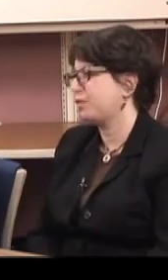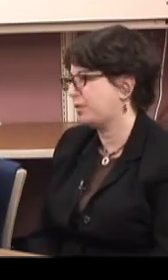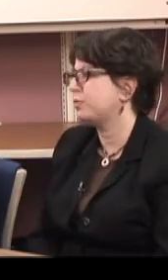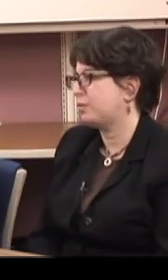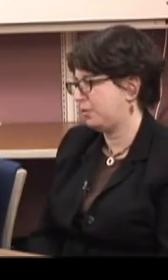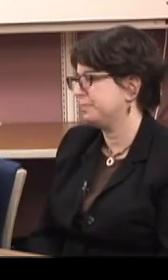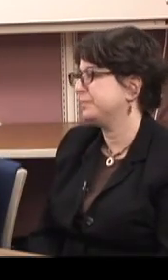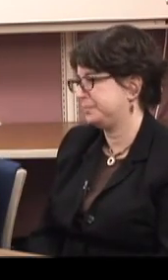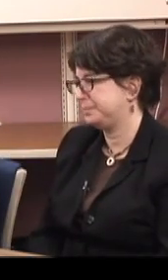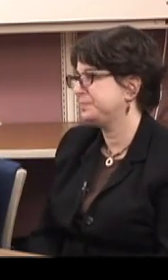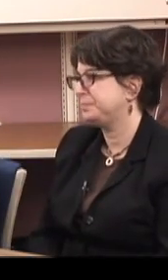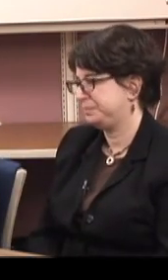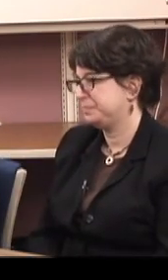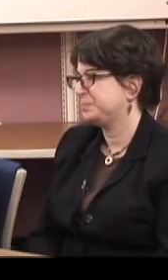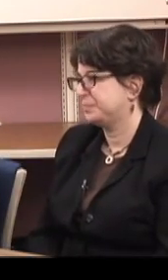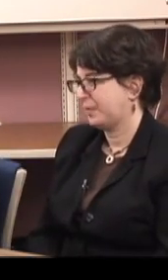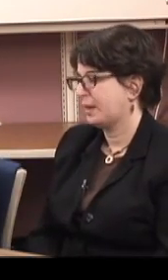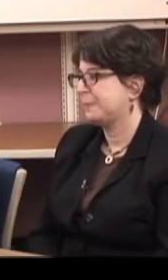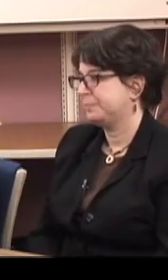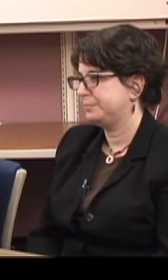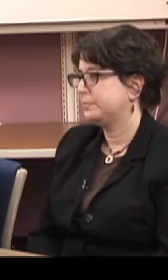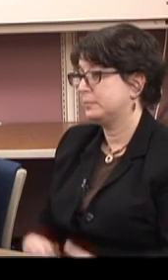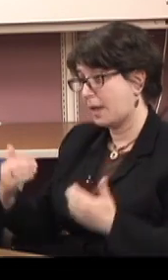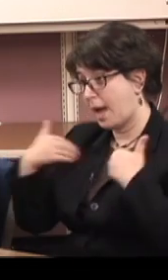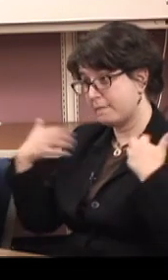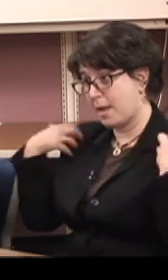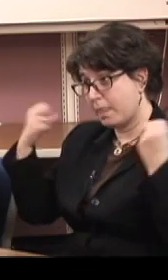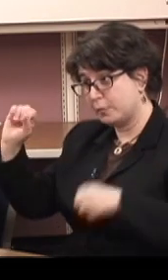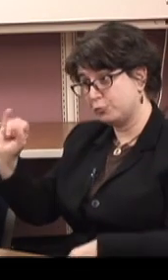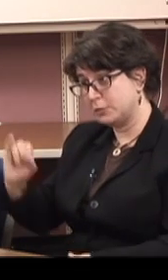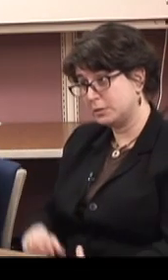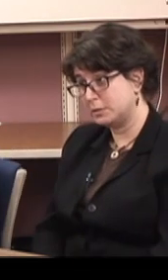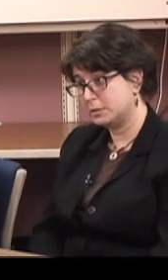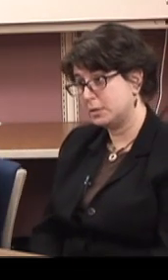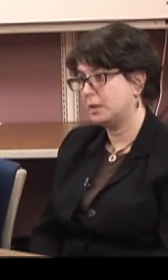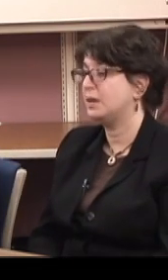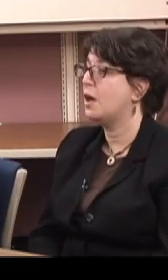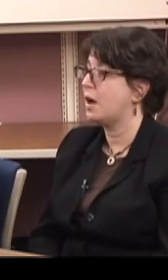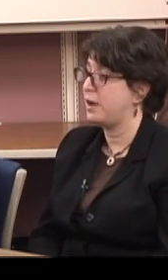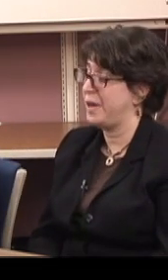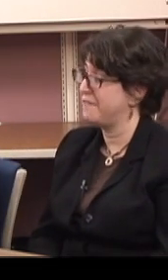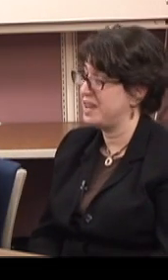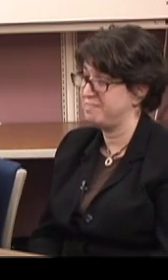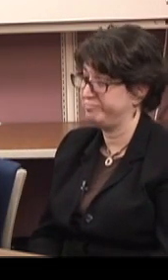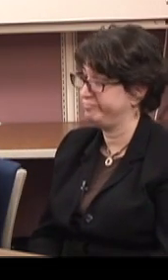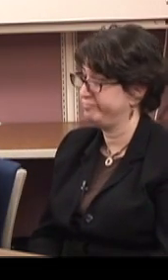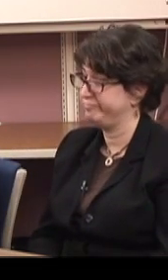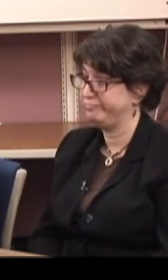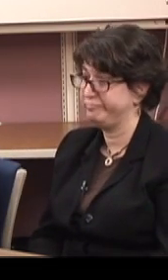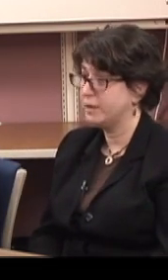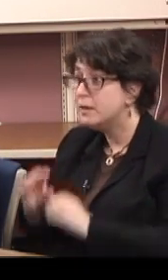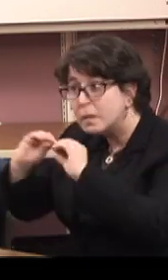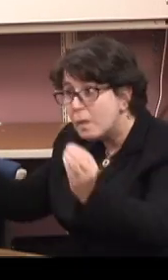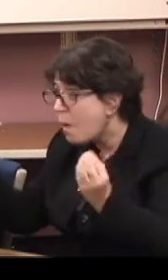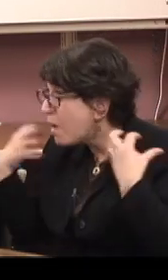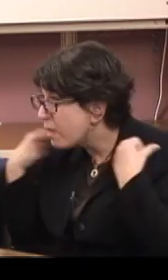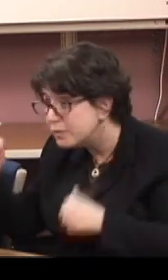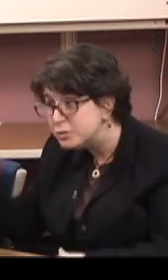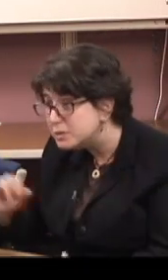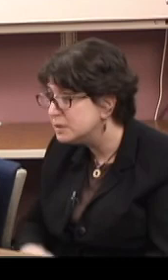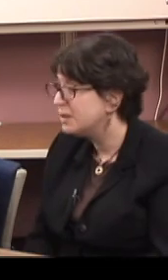No. Just those two. Okay. What about health insurance? No. No. I don't have any. No health insurance?